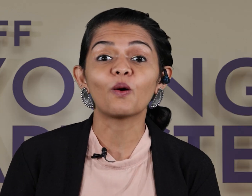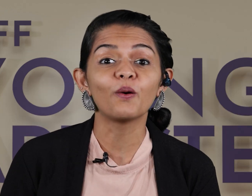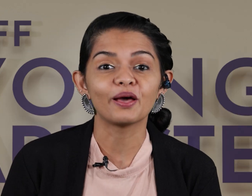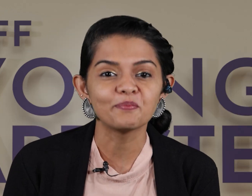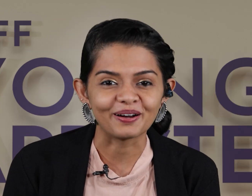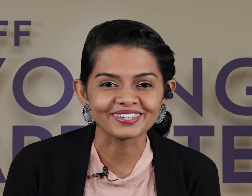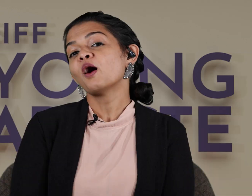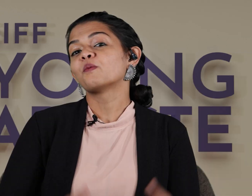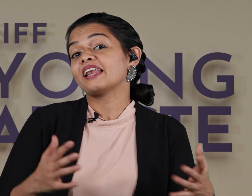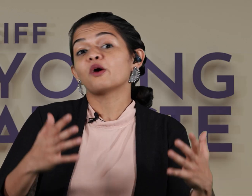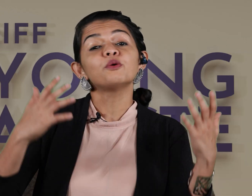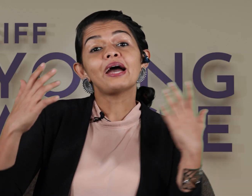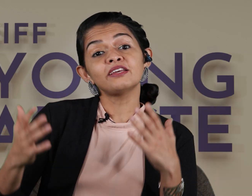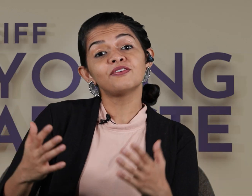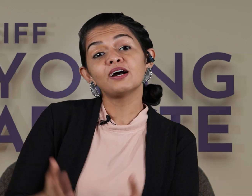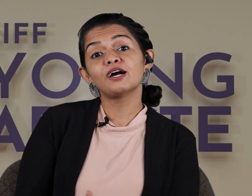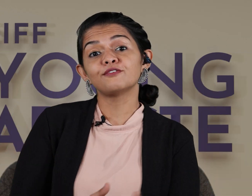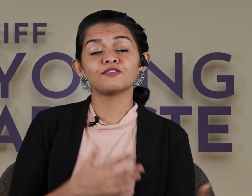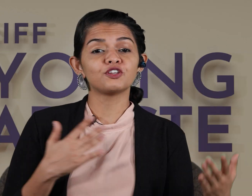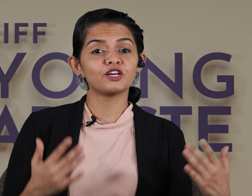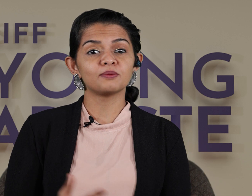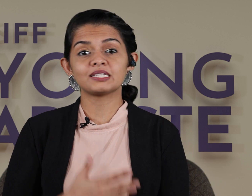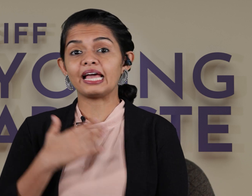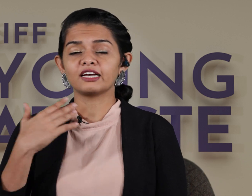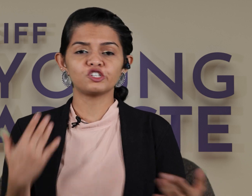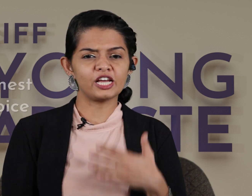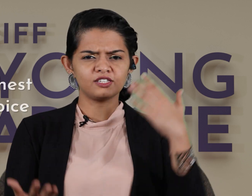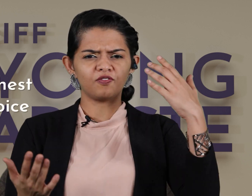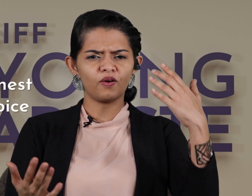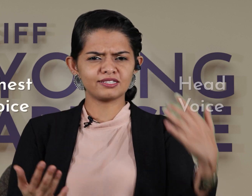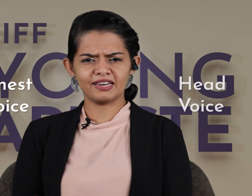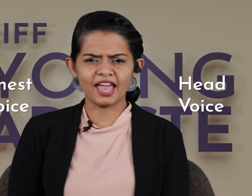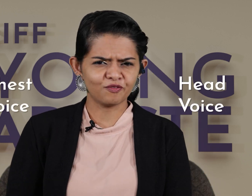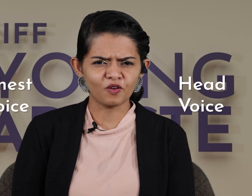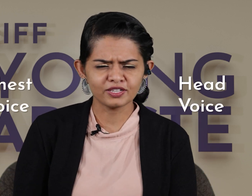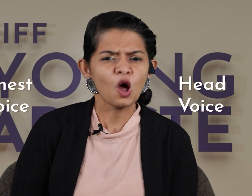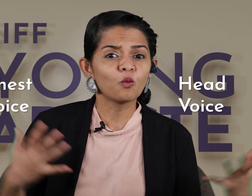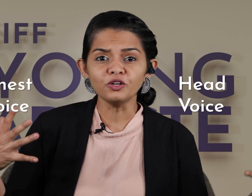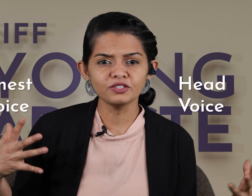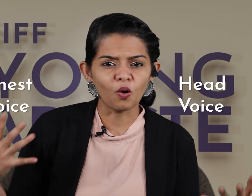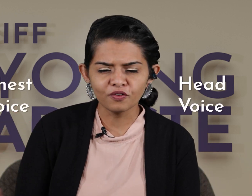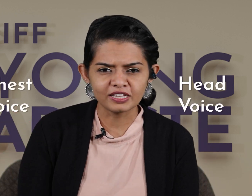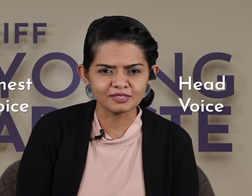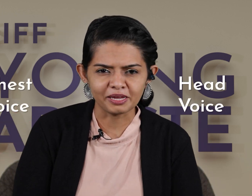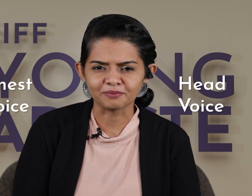all about well now you might have heard of different terms like chest voice and head voice what does all of this mean